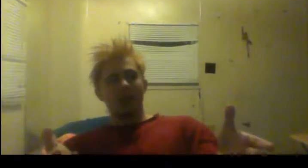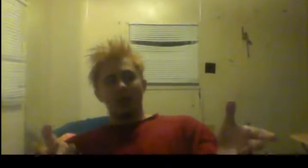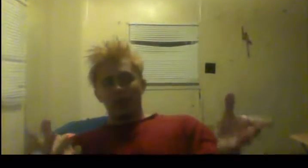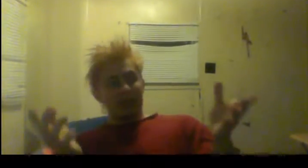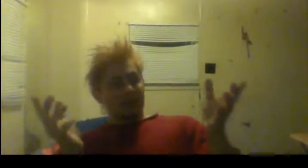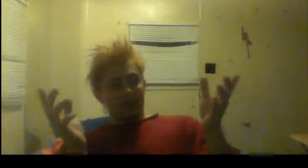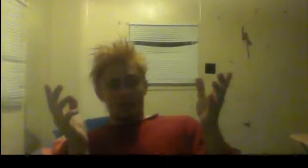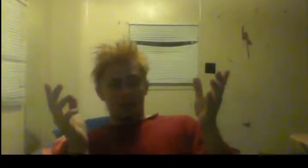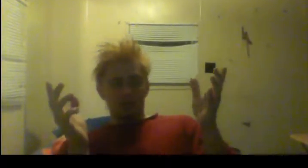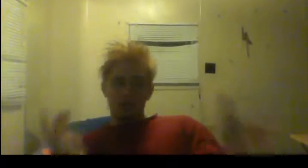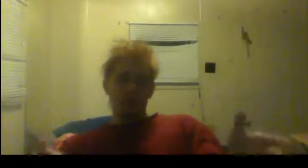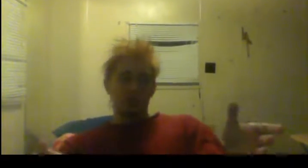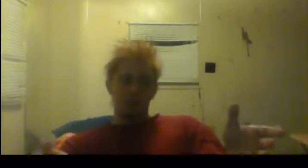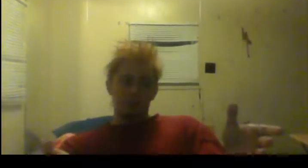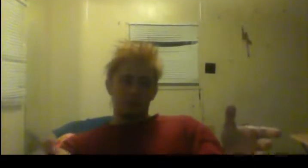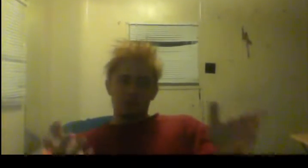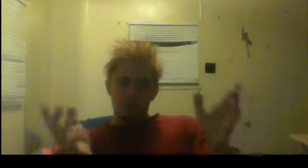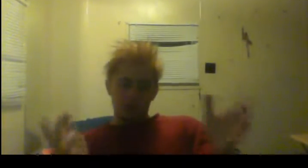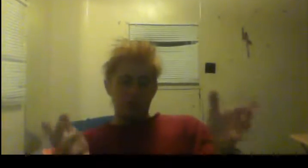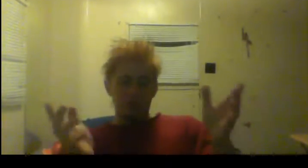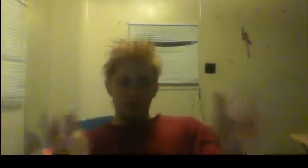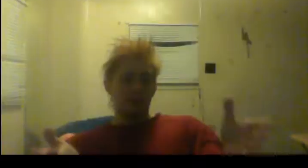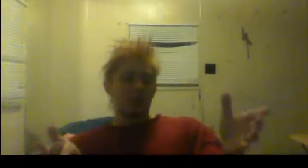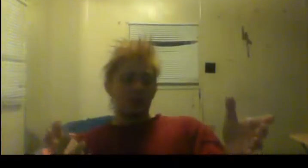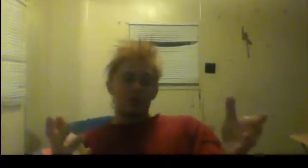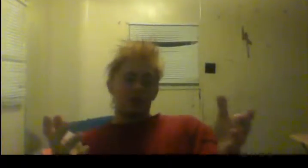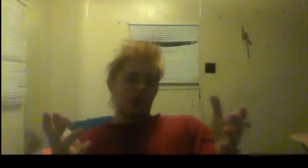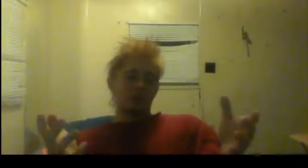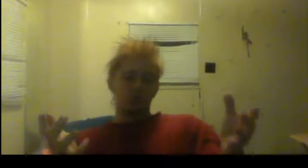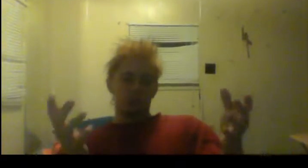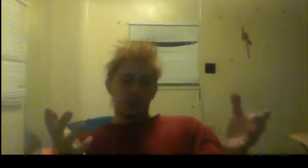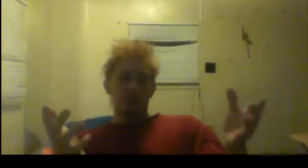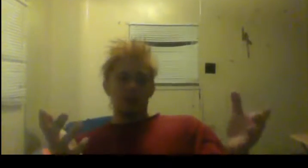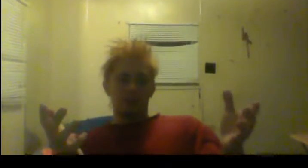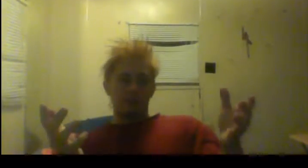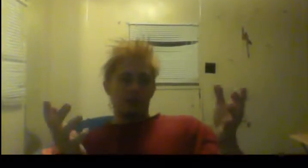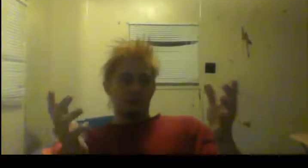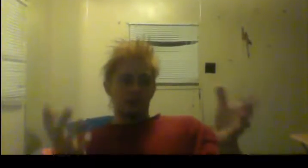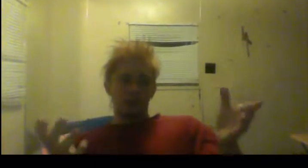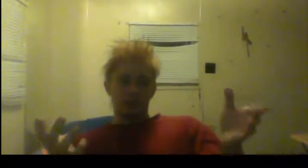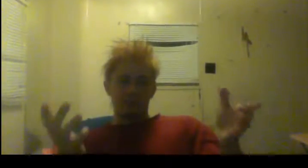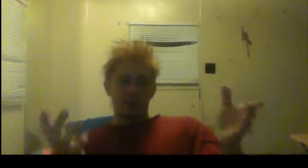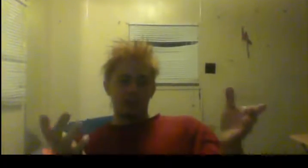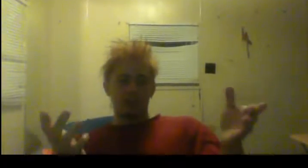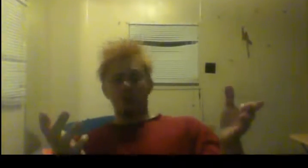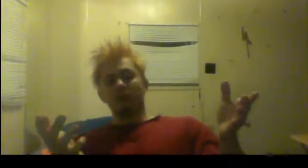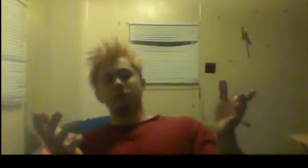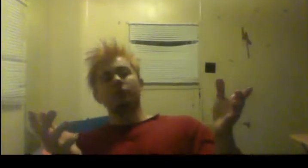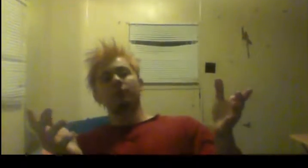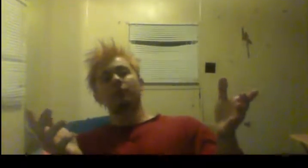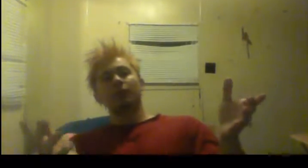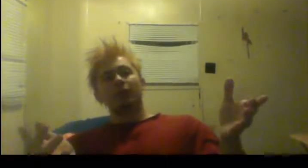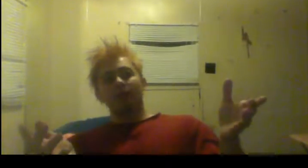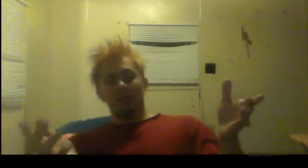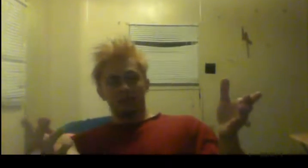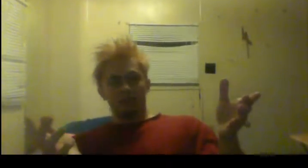and, and it could make your workout better. I'm just trying to give everybody some advice here on YouTube. It's